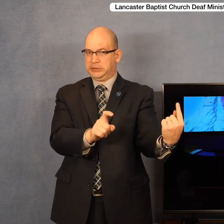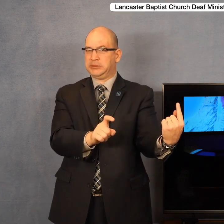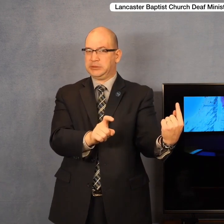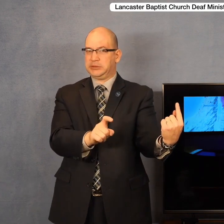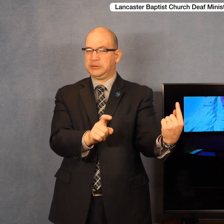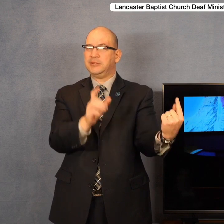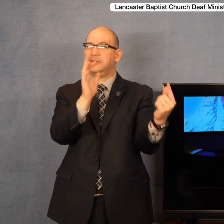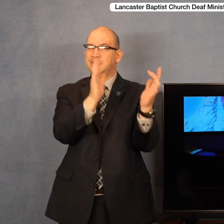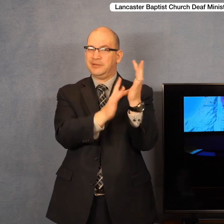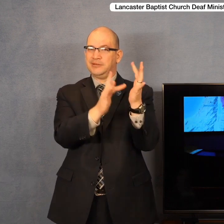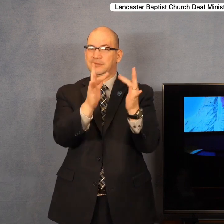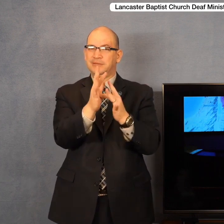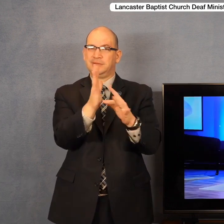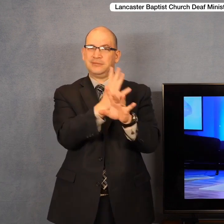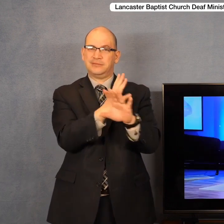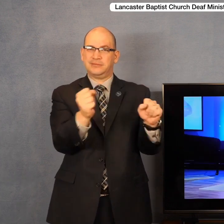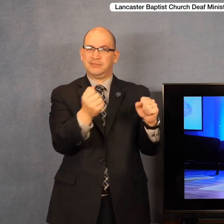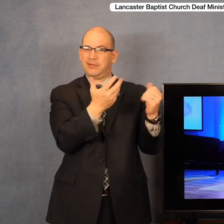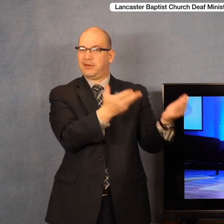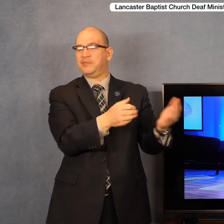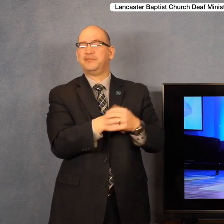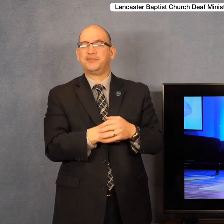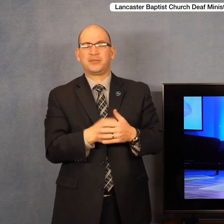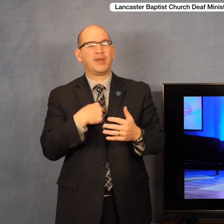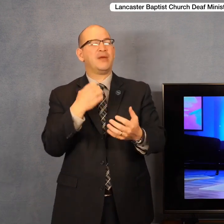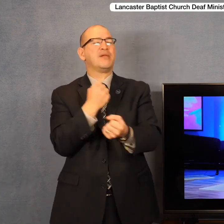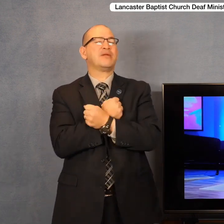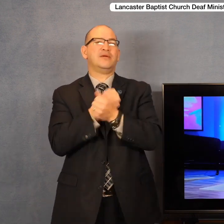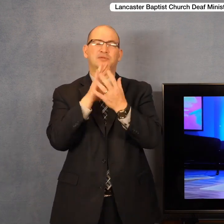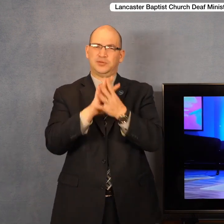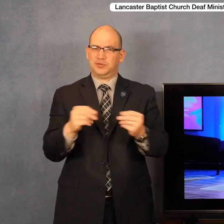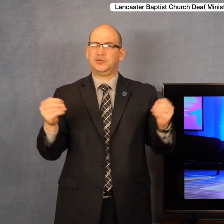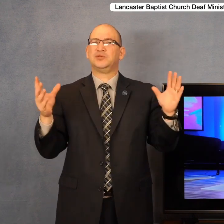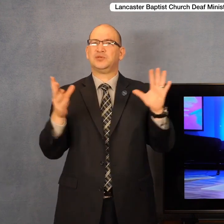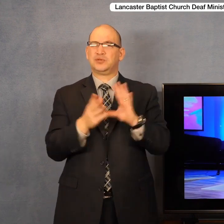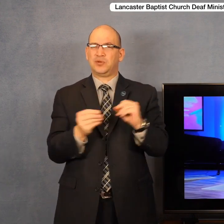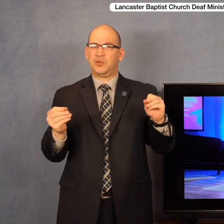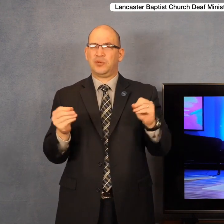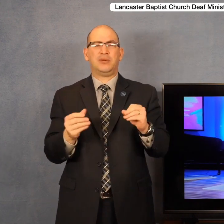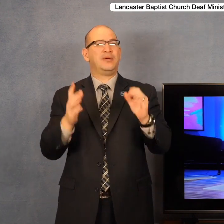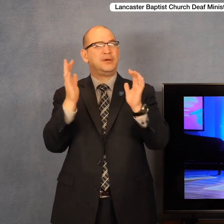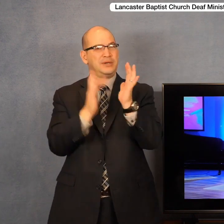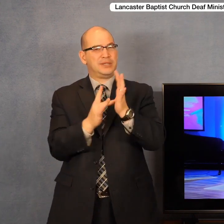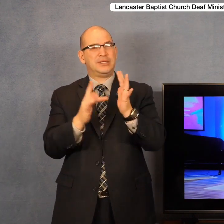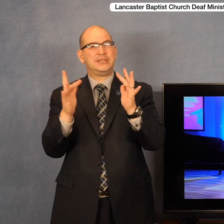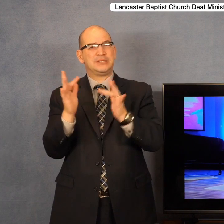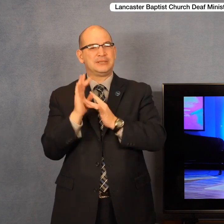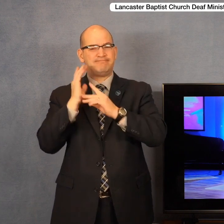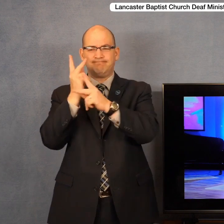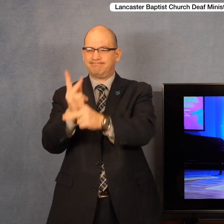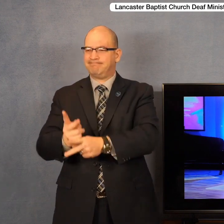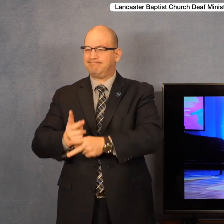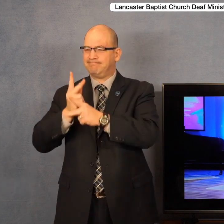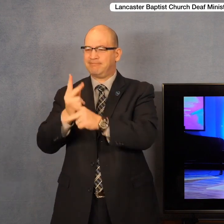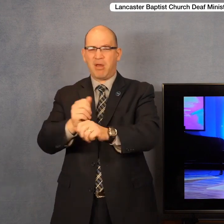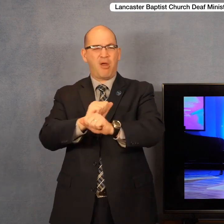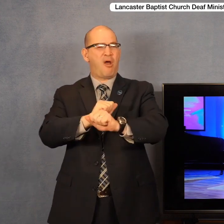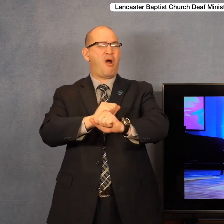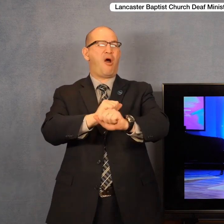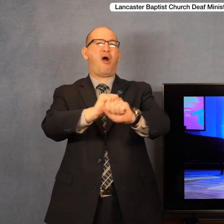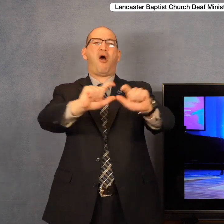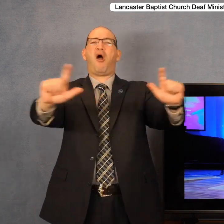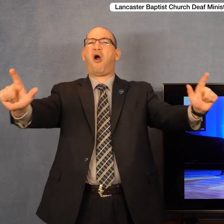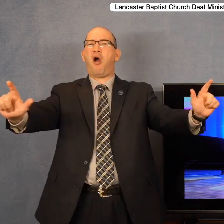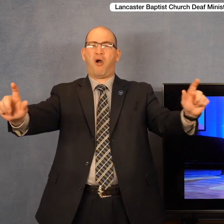that only Jesus could give. I love the stories that tell us about Jesus caring for every single part of